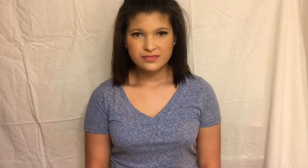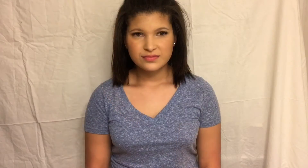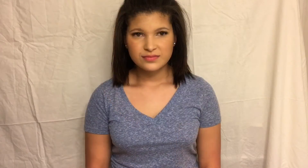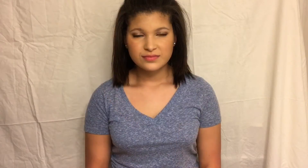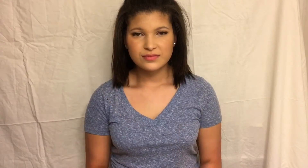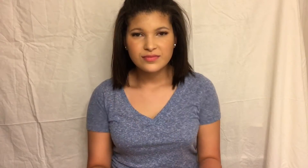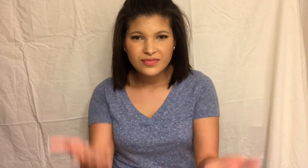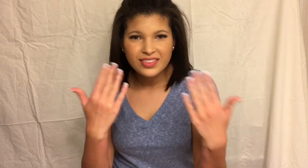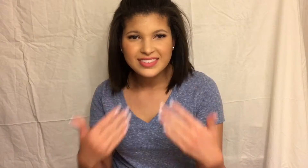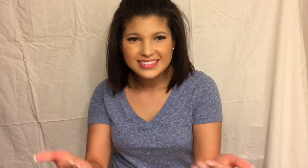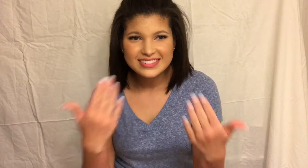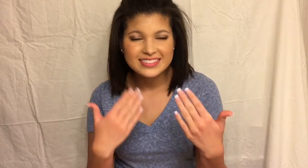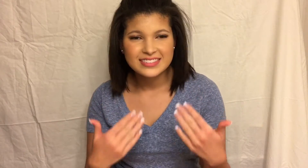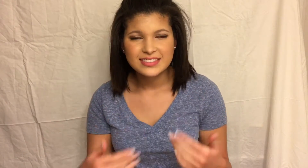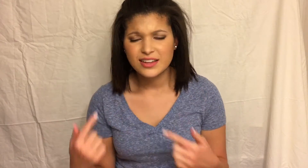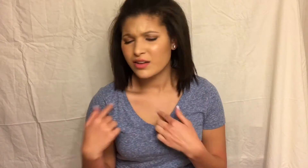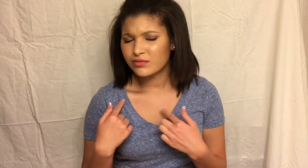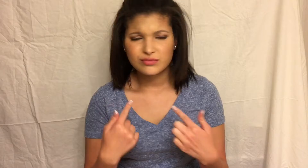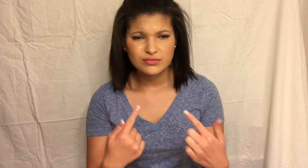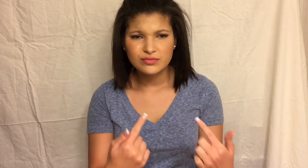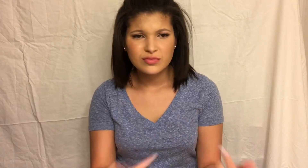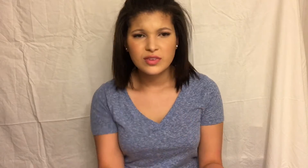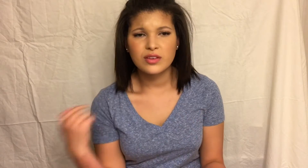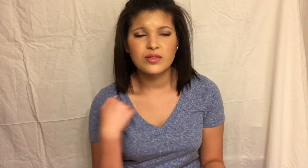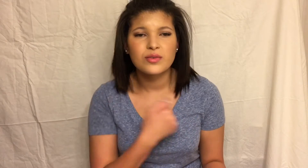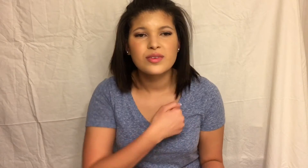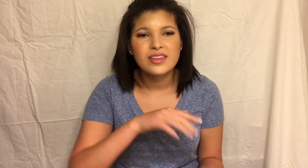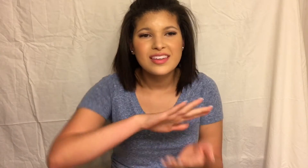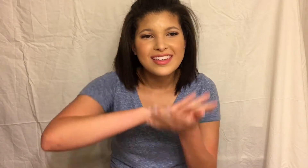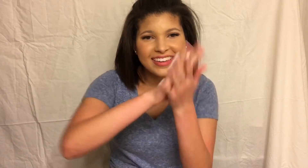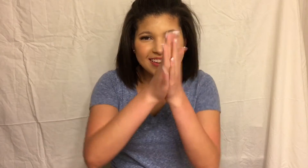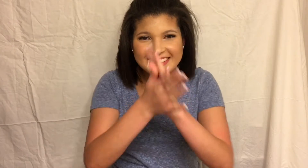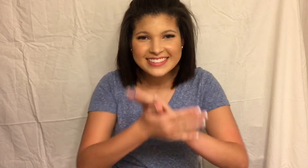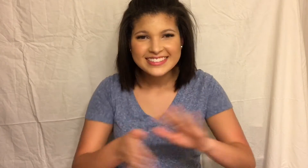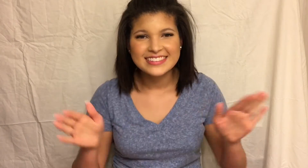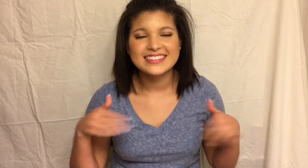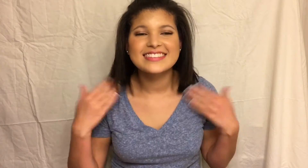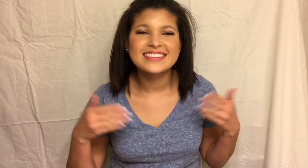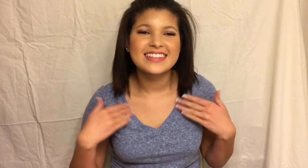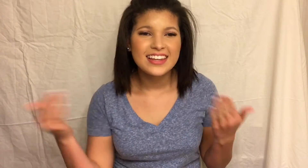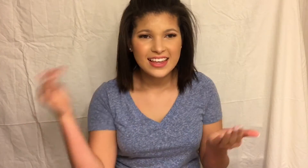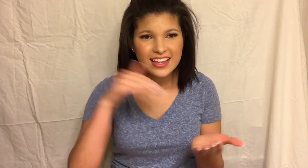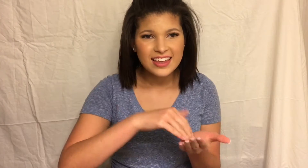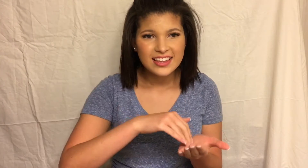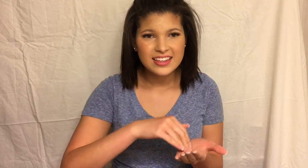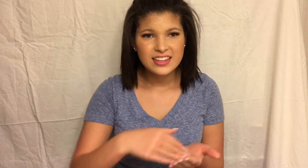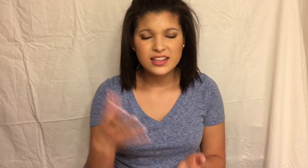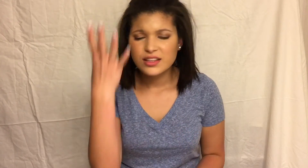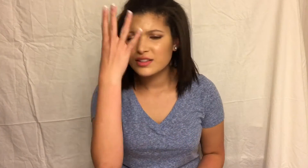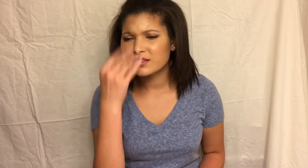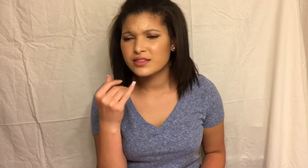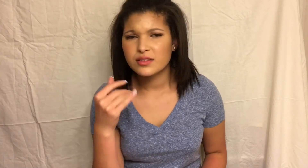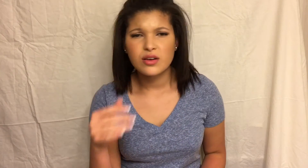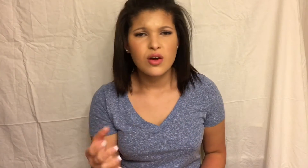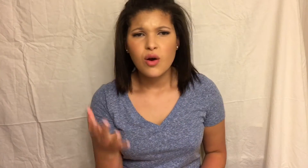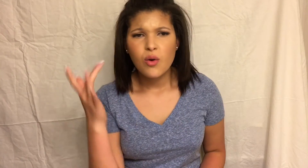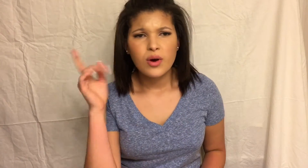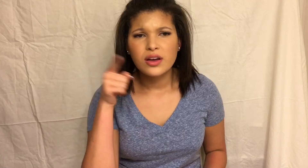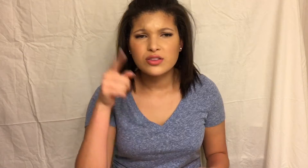So come along, it won't be long till we return happy Shut your eyes,